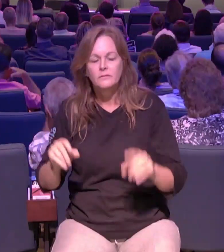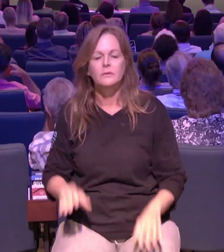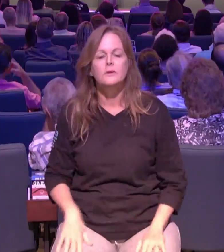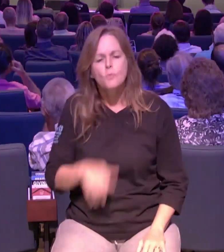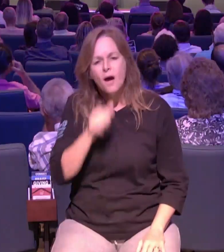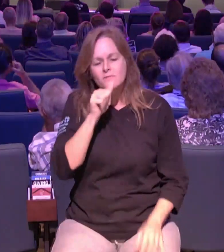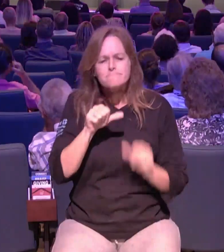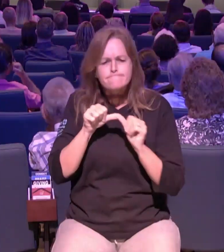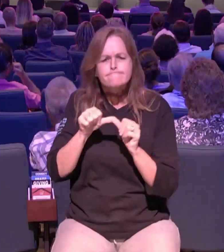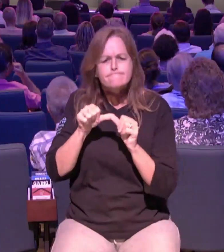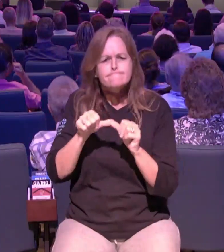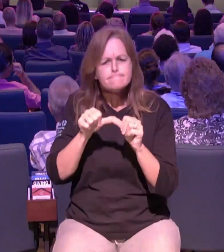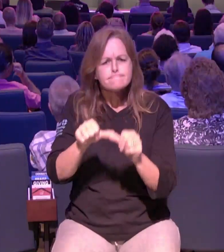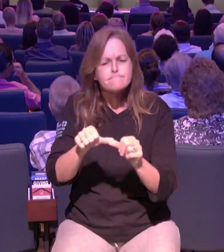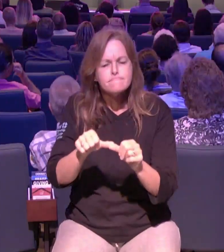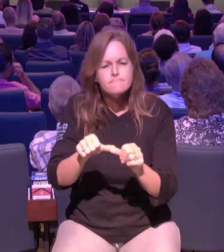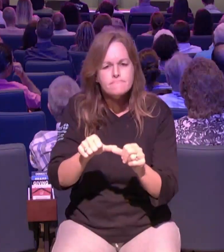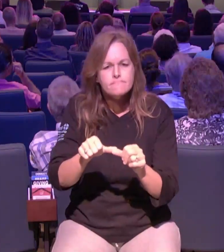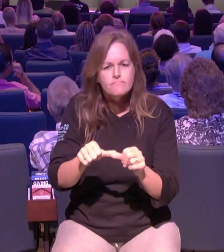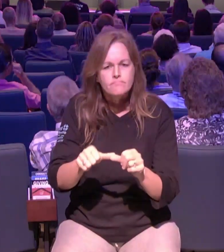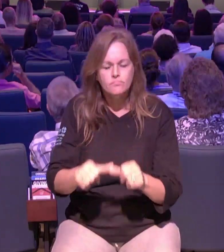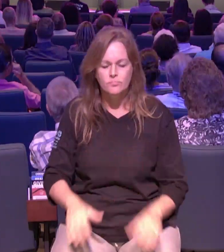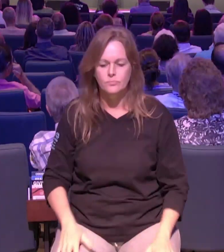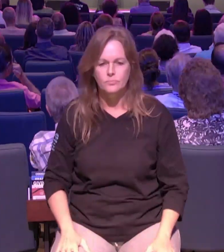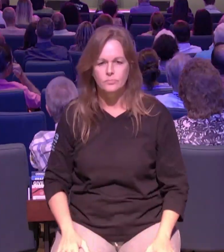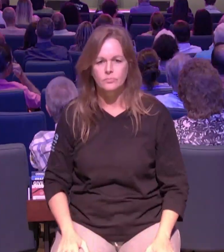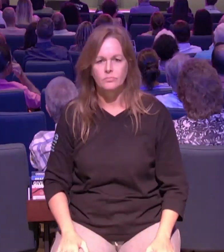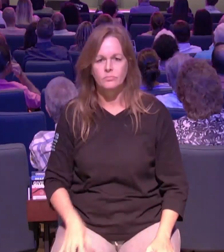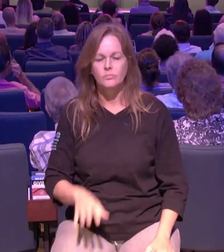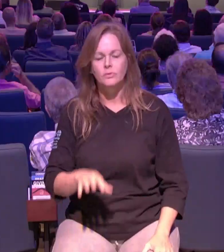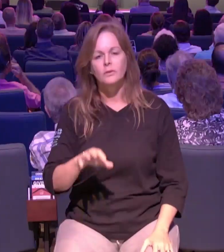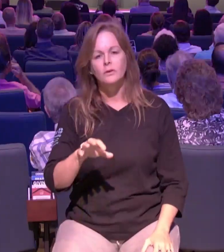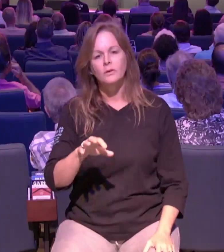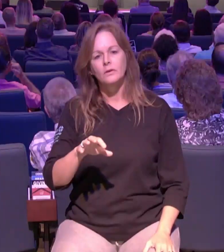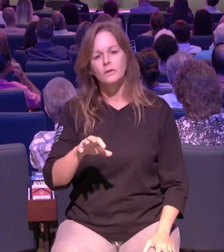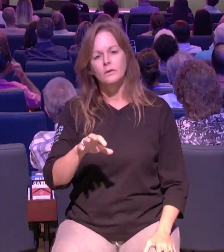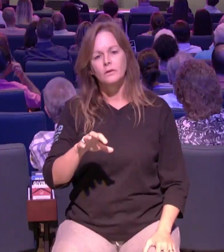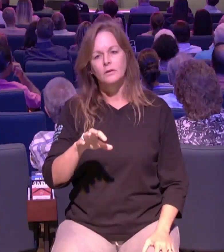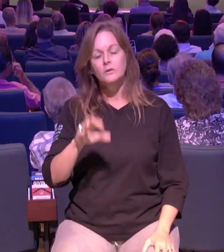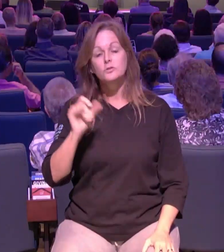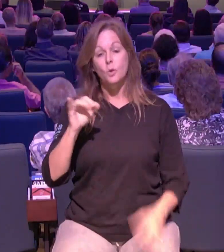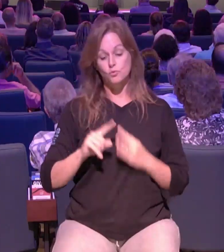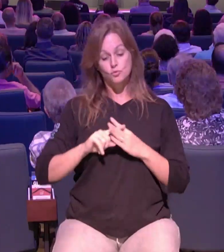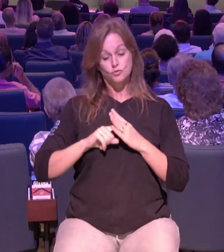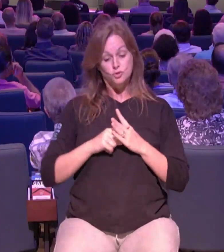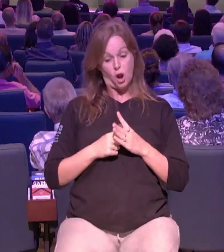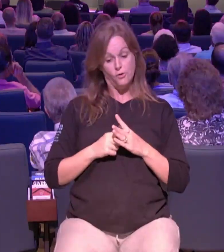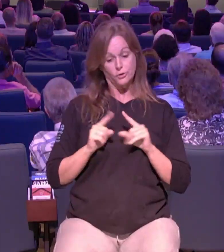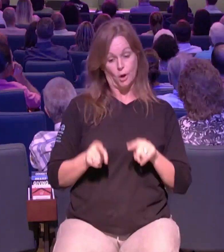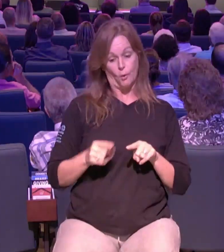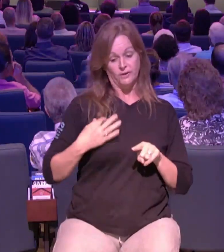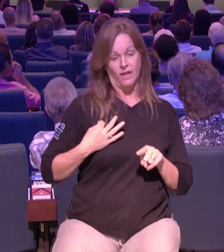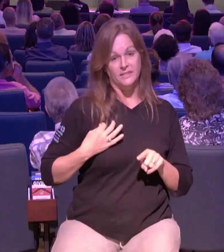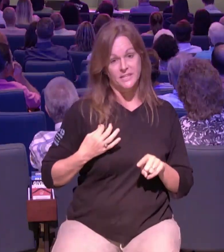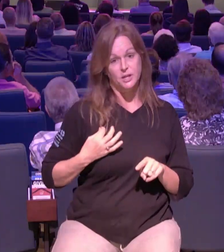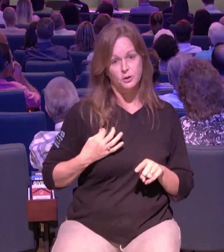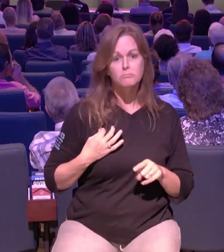that the faith to step out is useless without the faithfulness to stick it out the faith to step out is useless without the